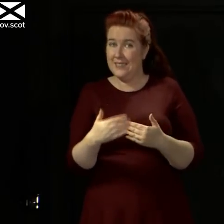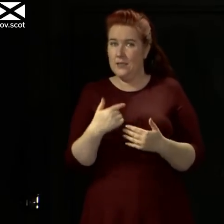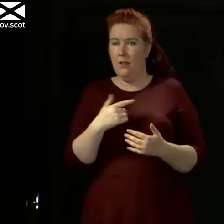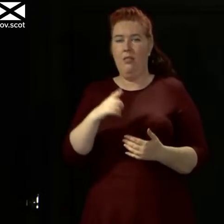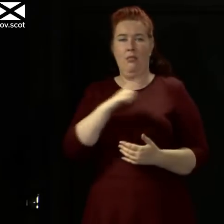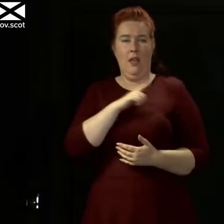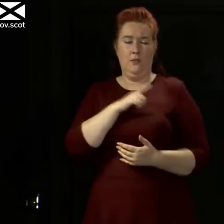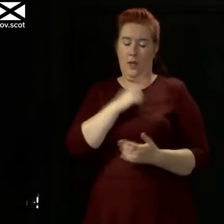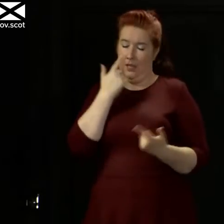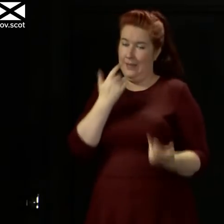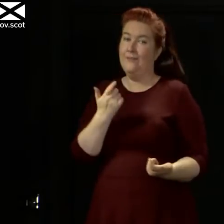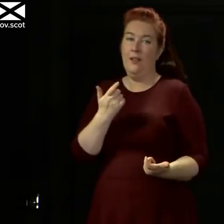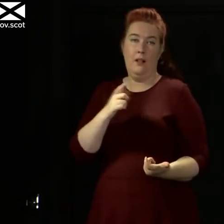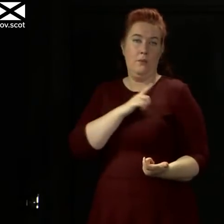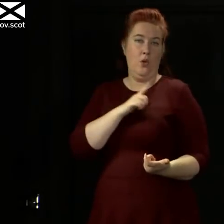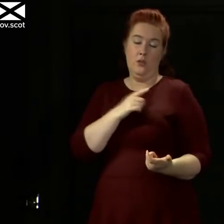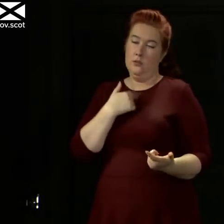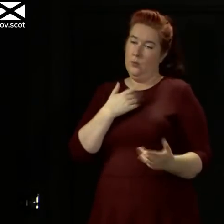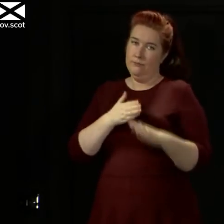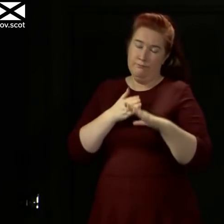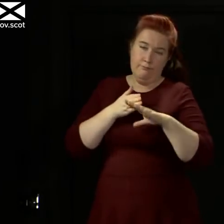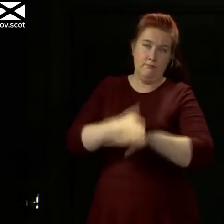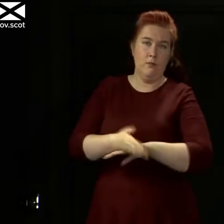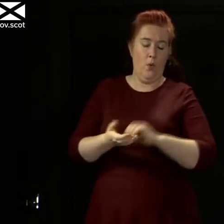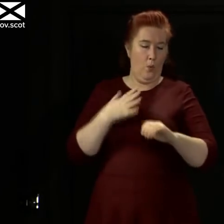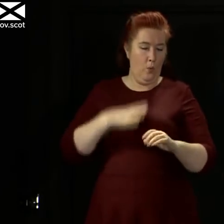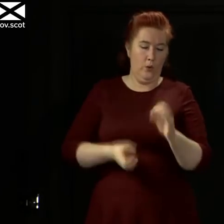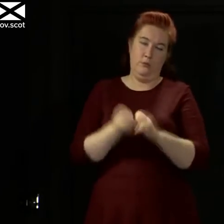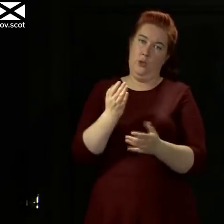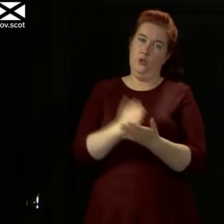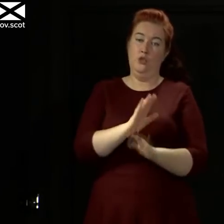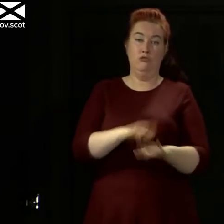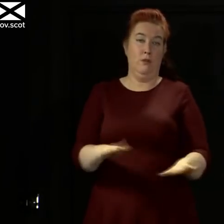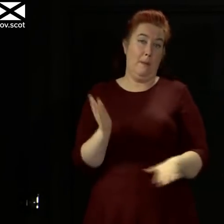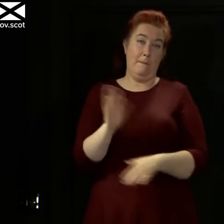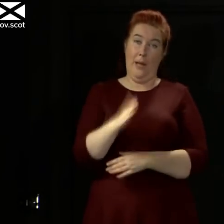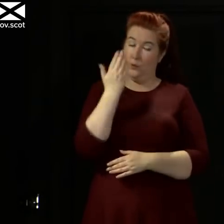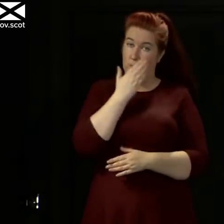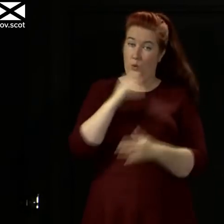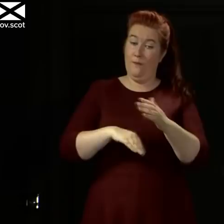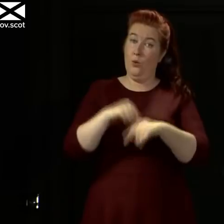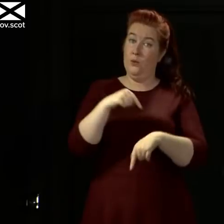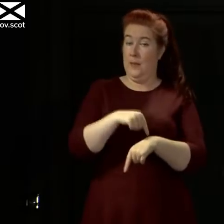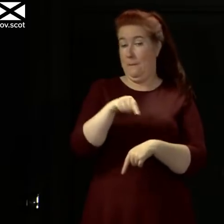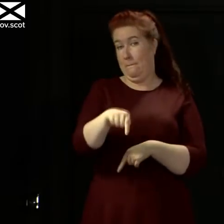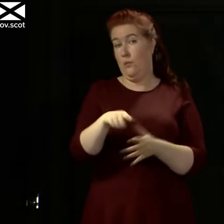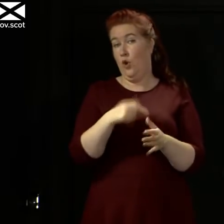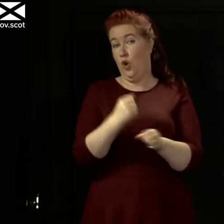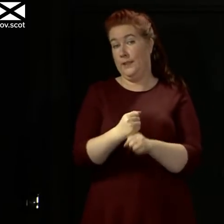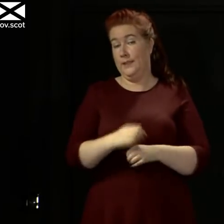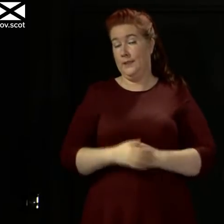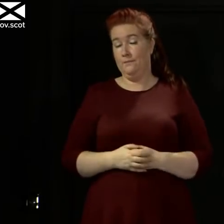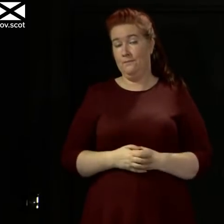purpose of doing everything we can to secure the full-time return to schooling of children come August.